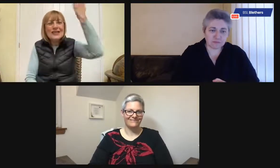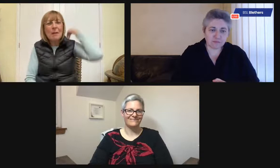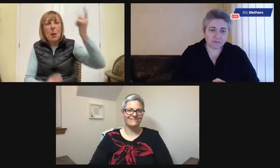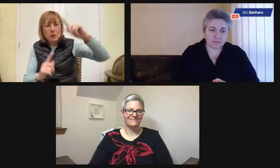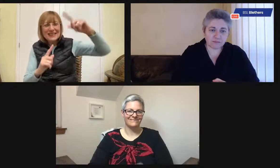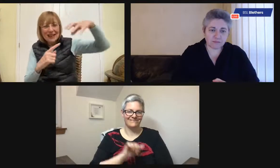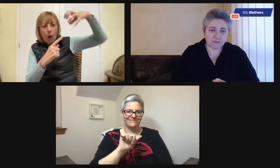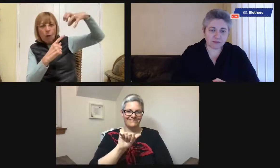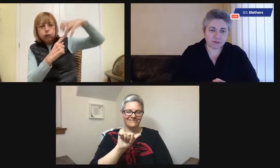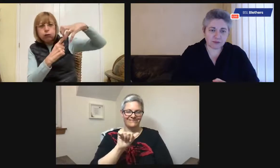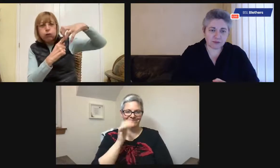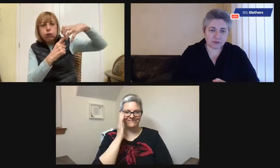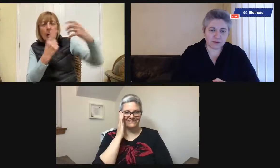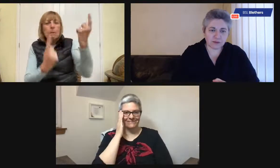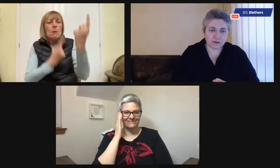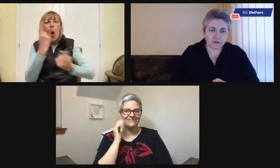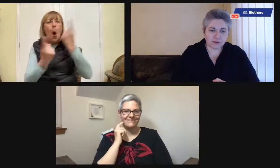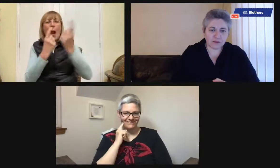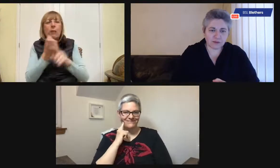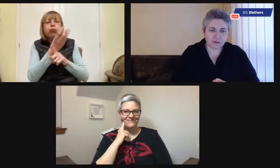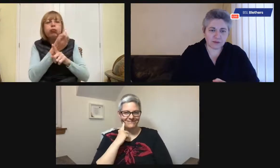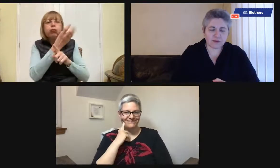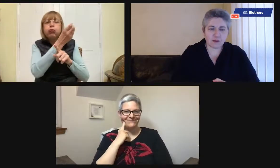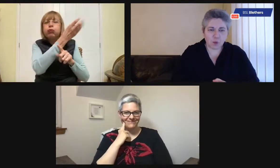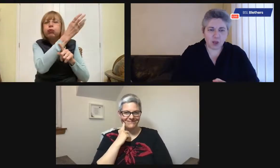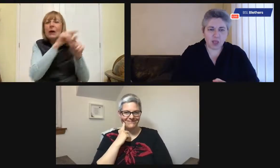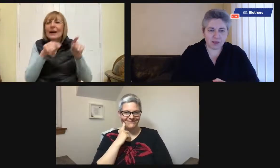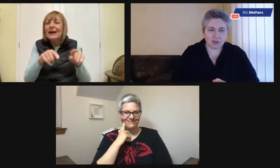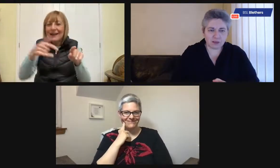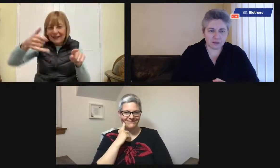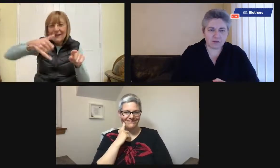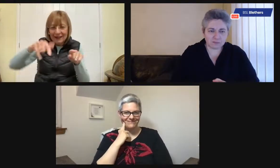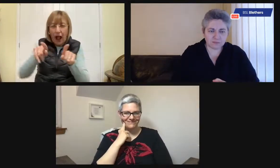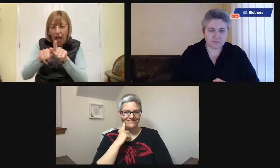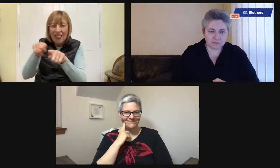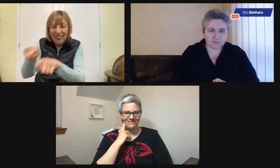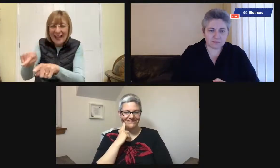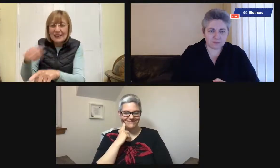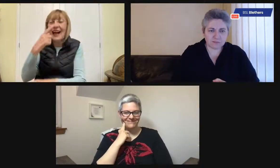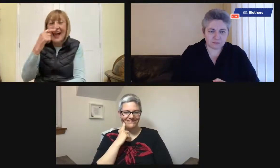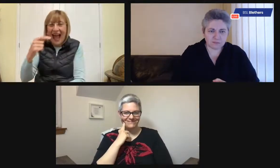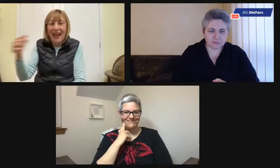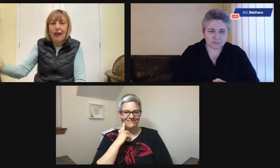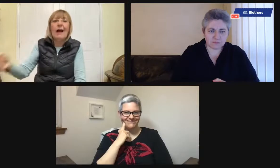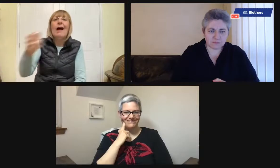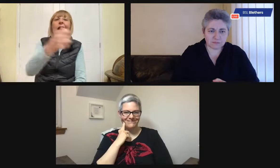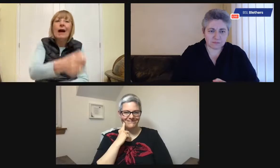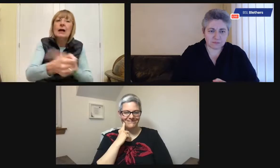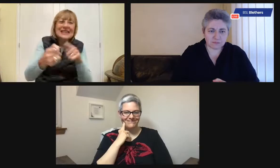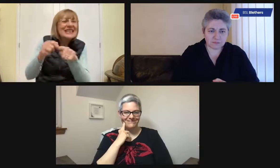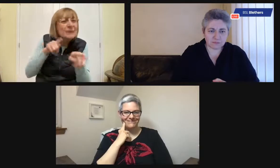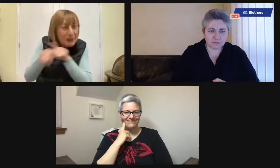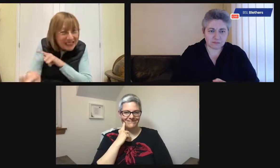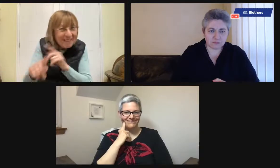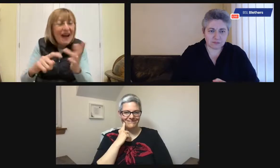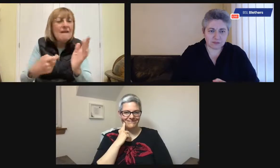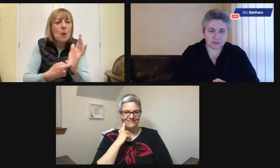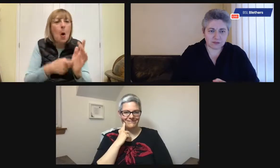It's like revisiting the old things that they had. So you get a kettle that you can put on the hob with a thing on it that makes it